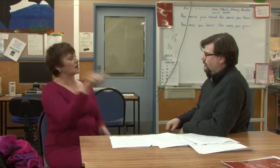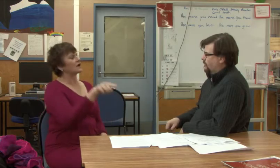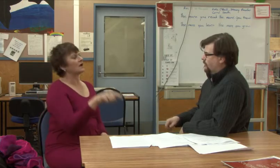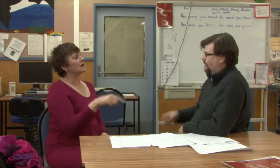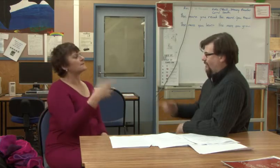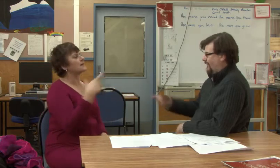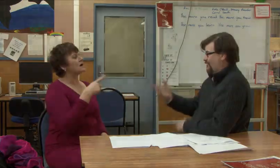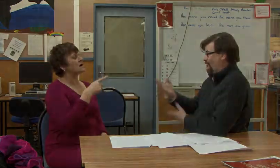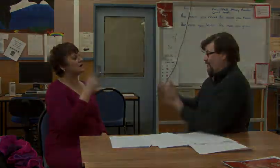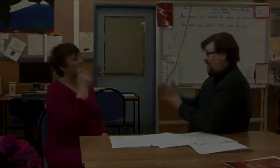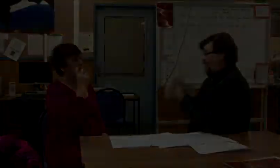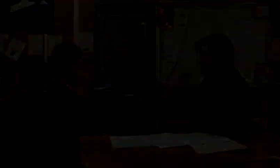that person has adequate signing skills.